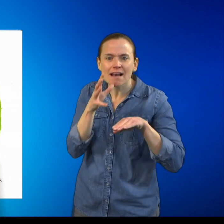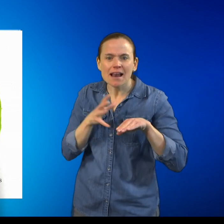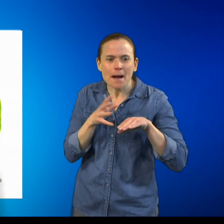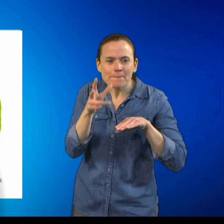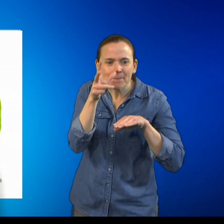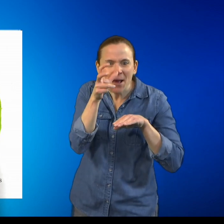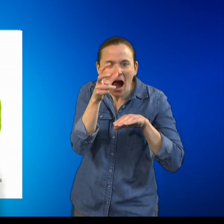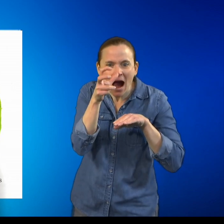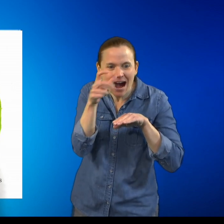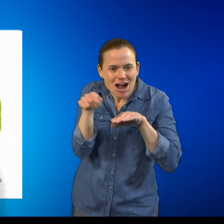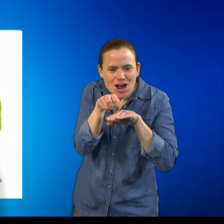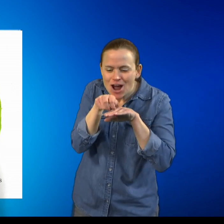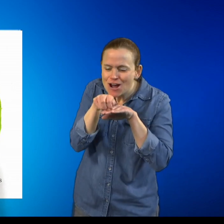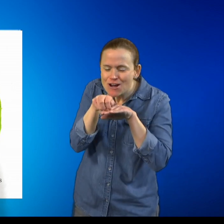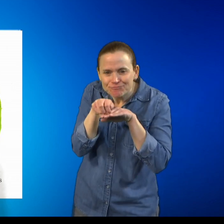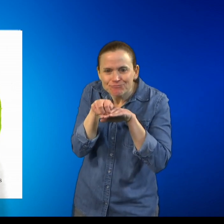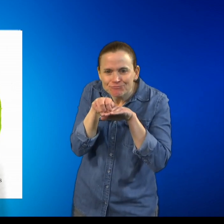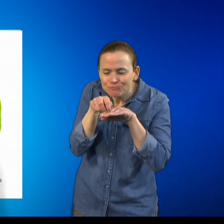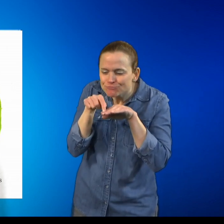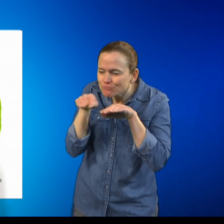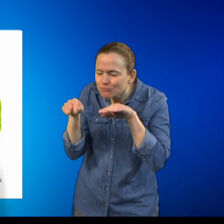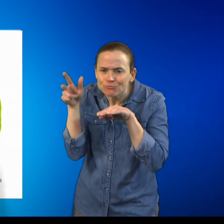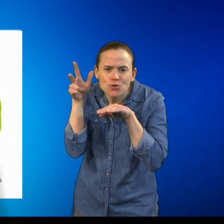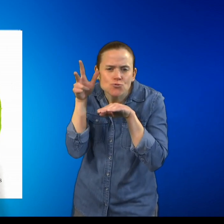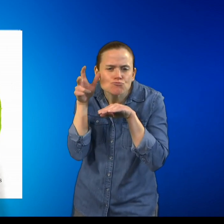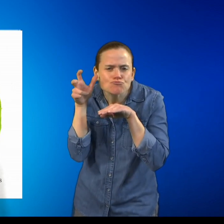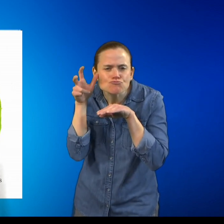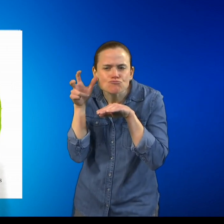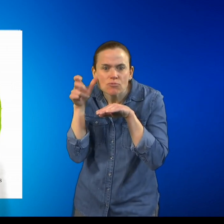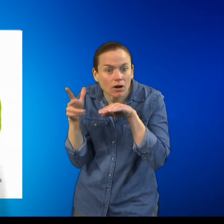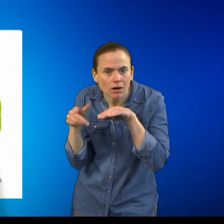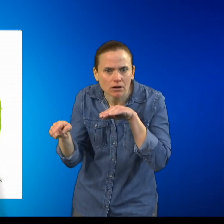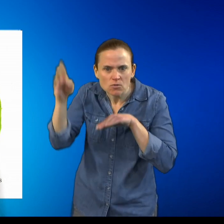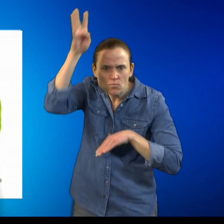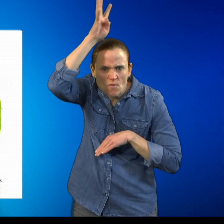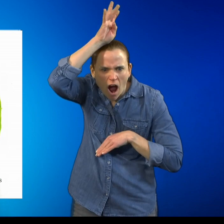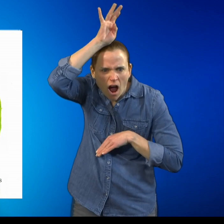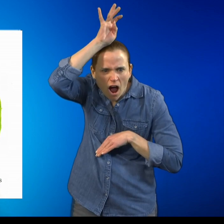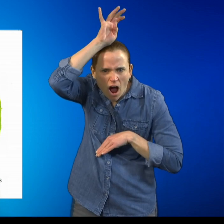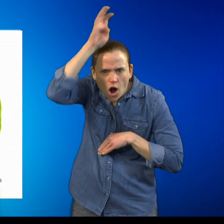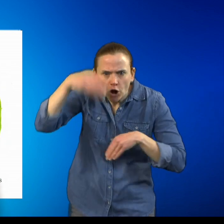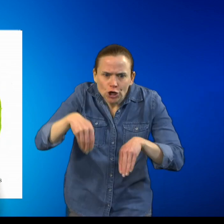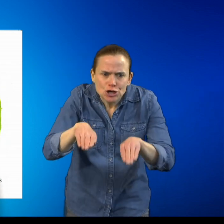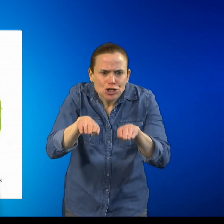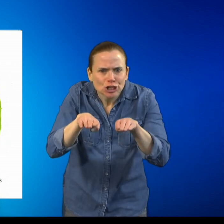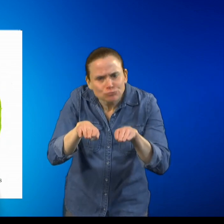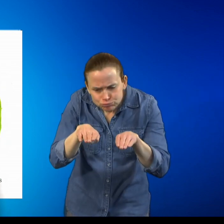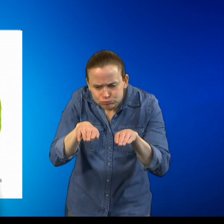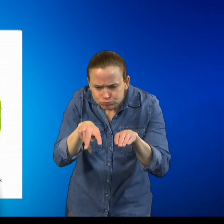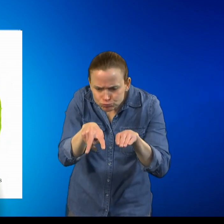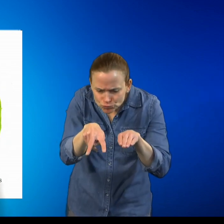A ladybug lands on a leaf and listens to Rocket read a letter from Larry.